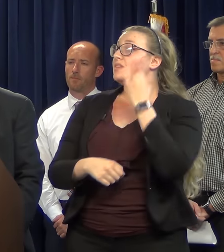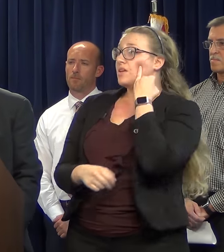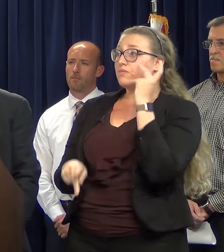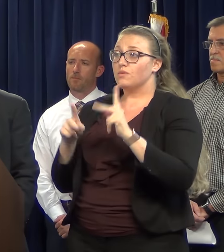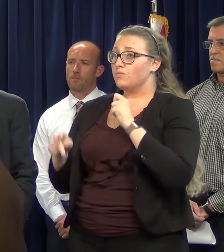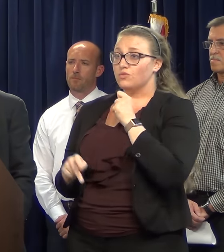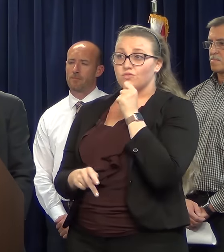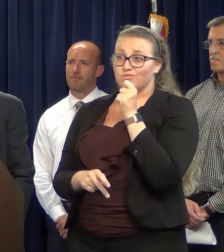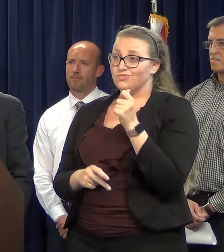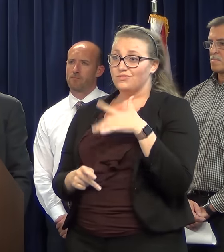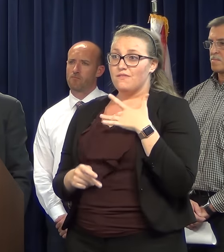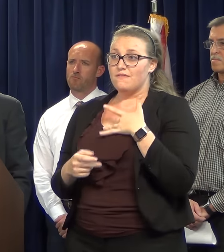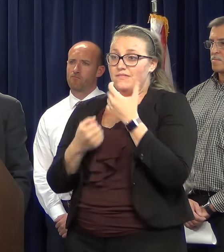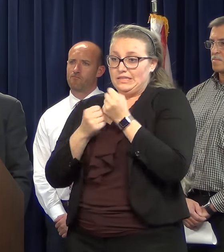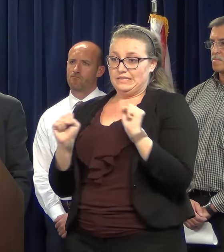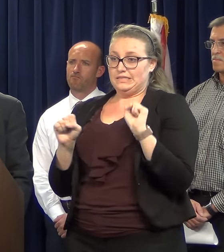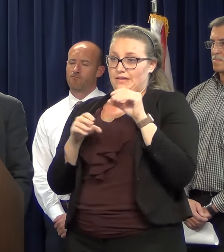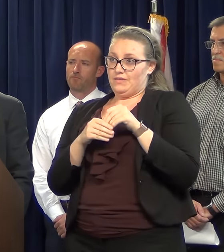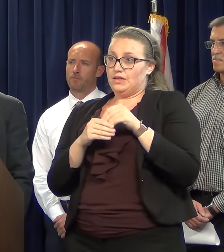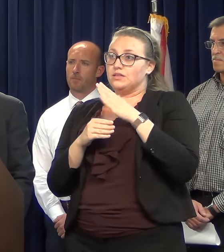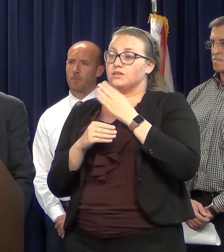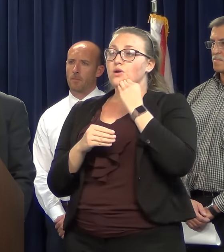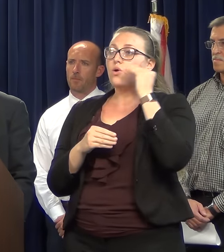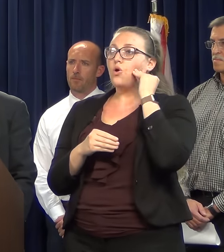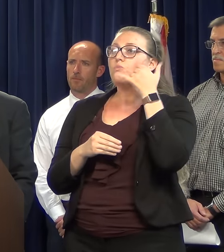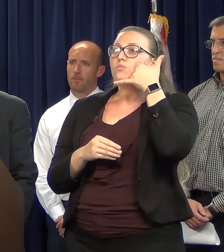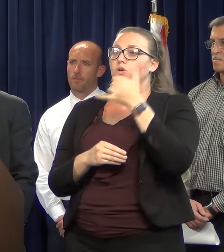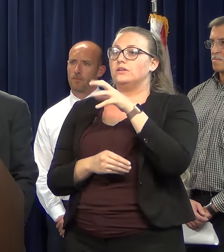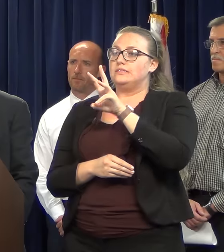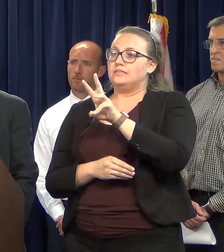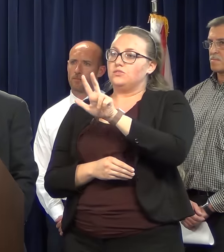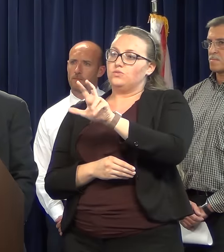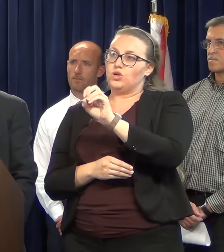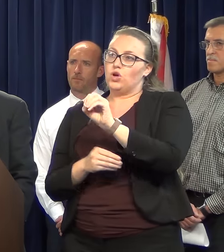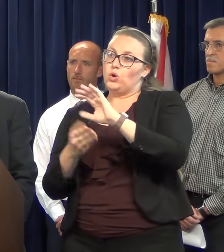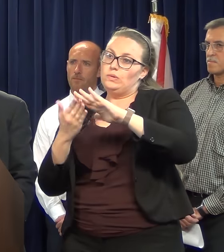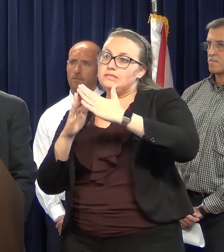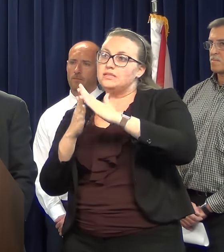safe in their homes, they can call 630 City and we'll help them make arrangements for the evening.